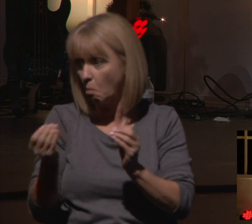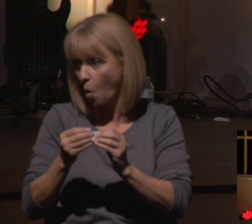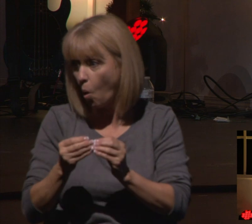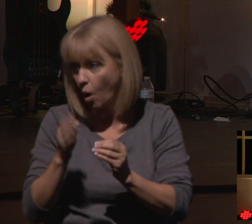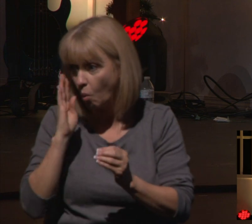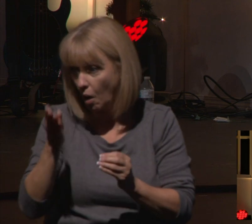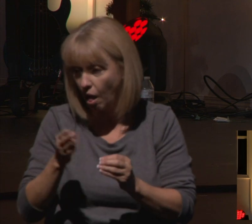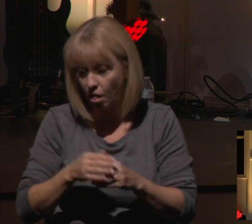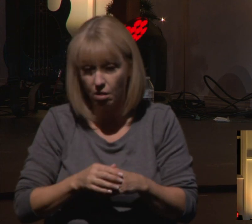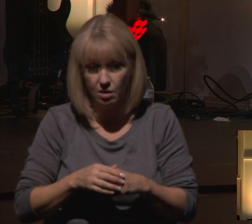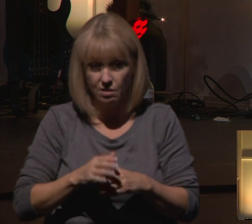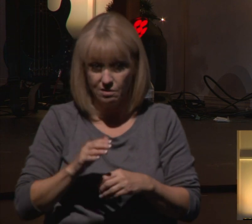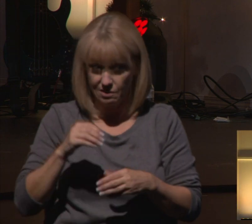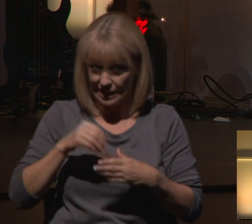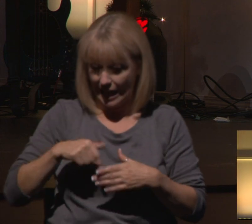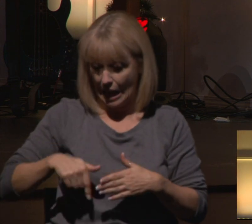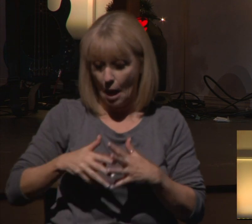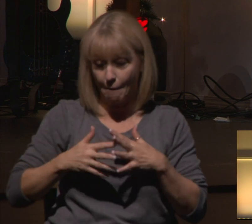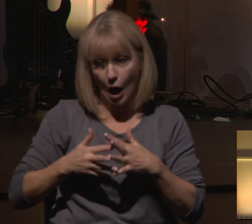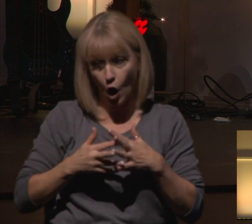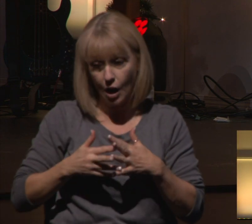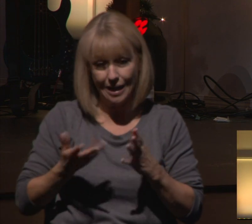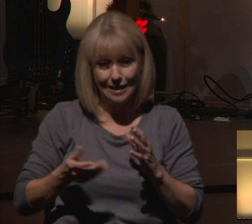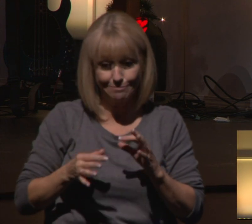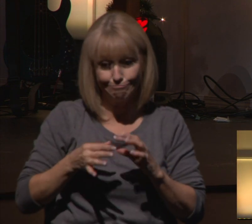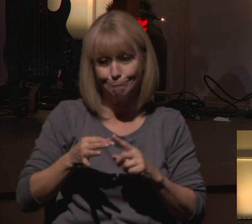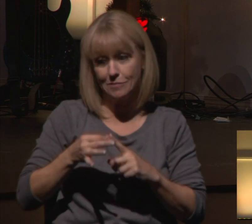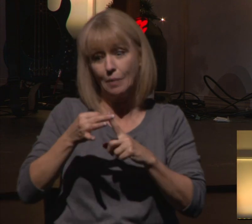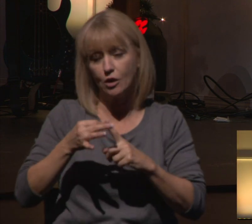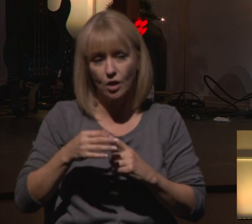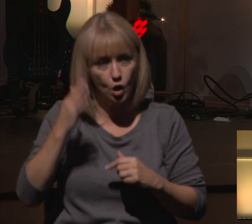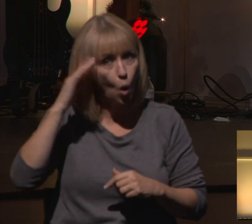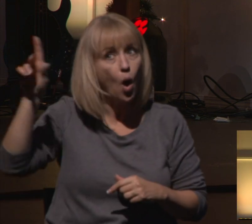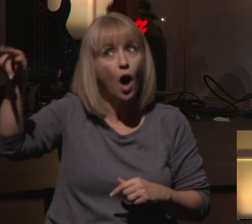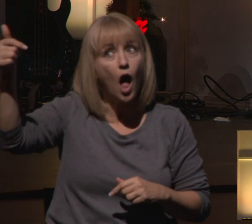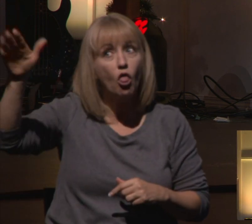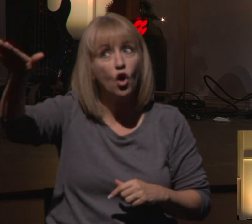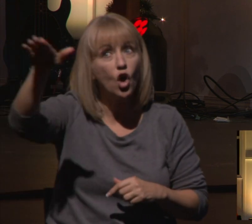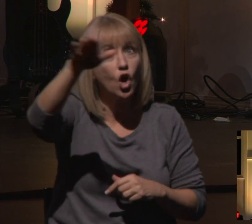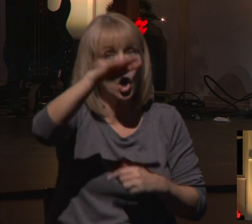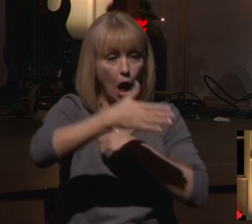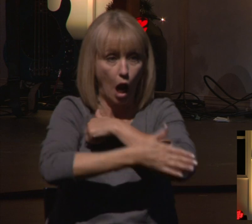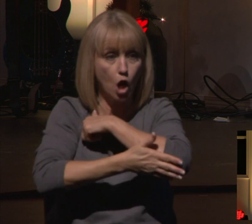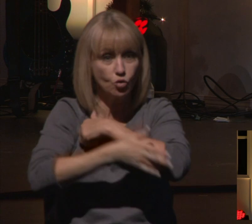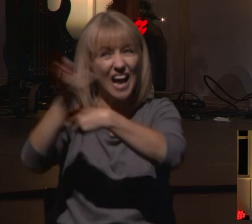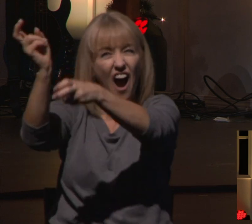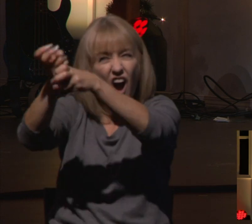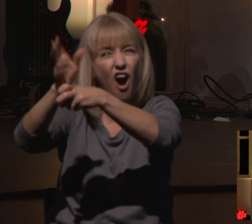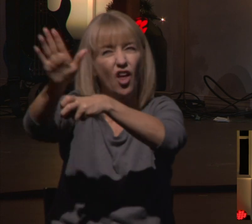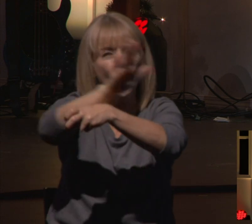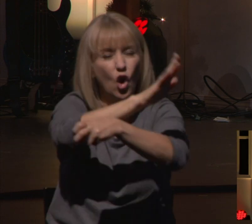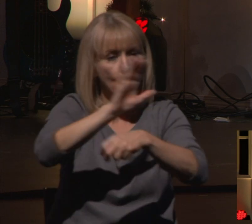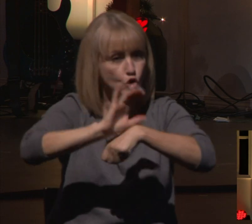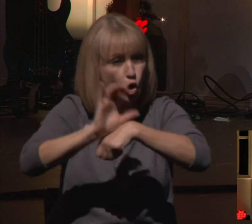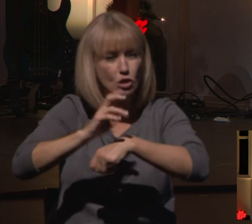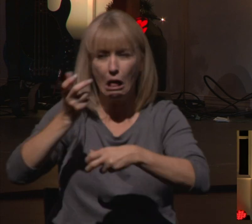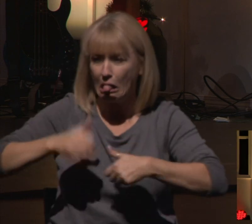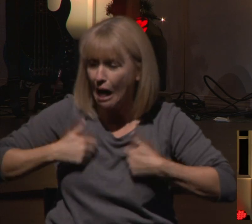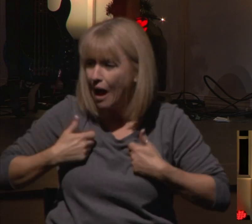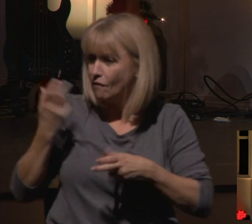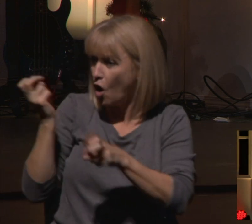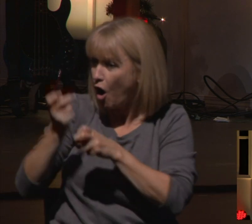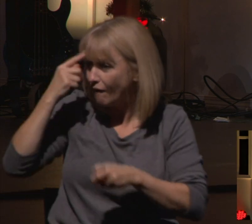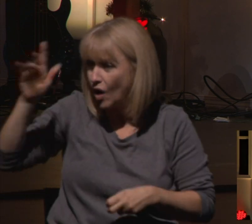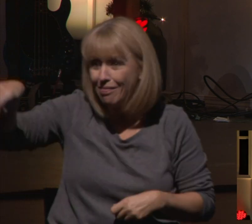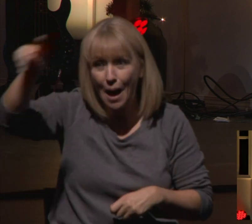historically across time. Things are difficult for the church in many other countries, much more difficult than they are for us. But I think we're beginning to realize